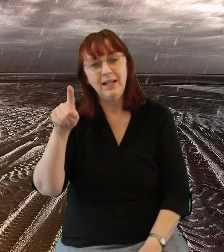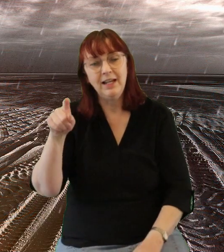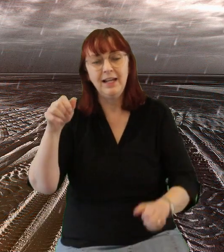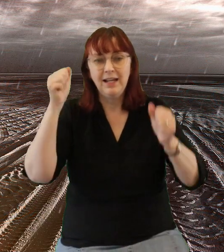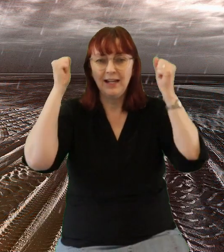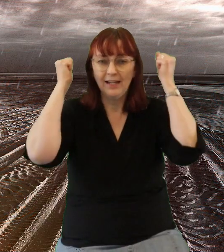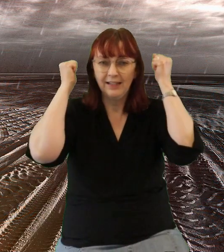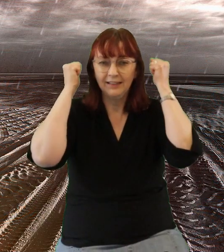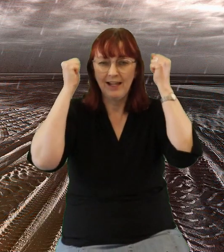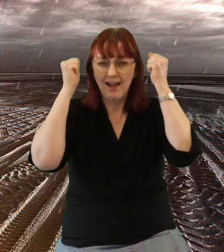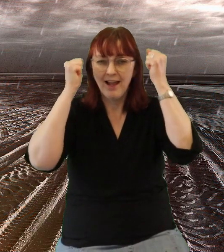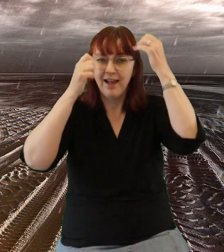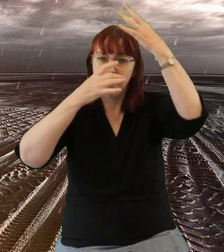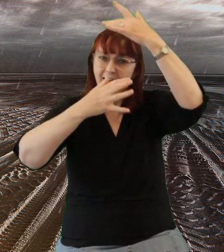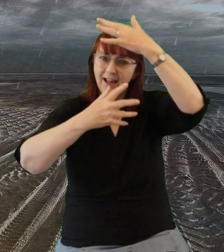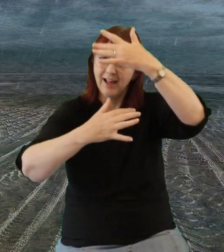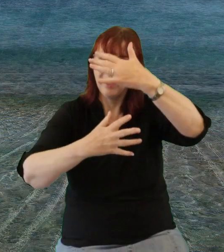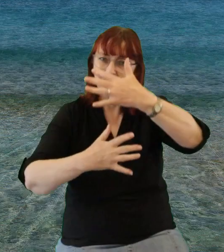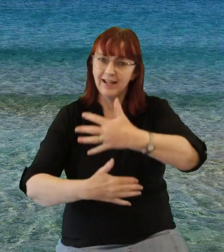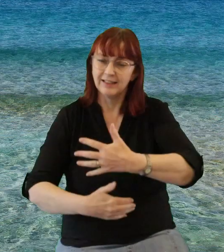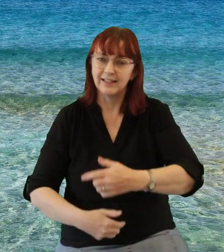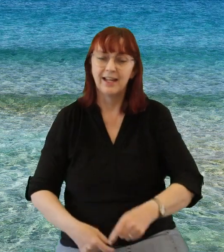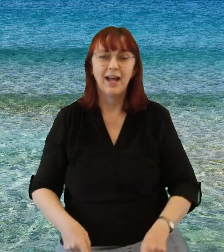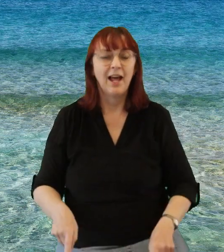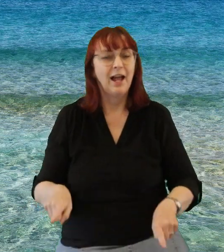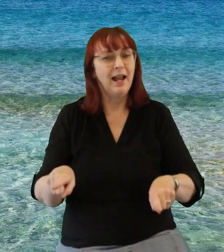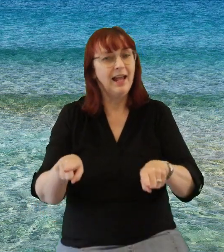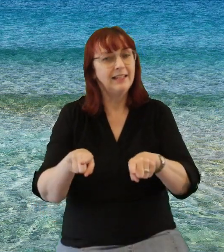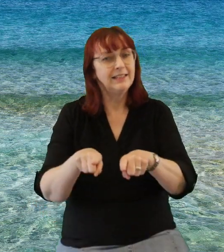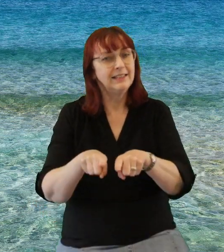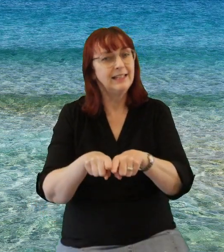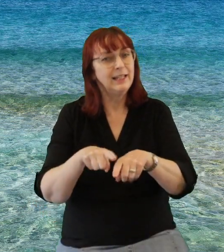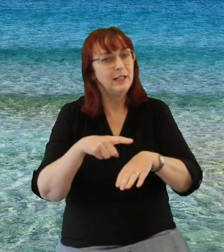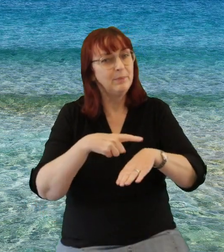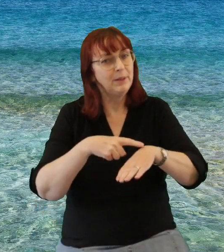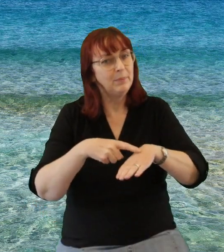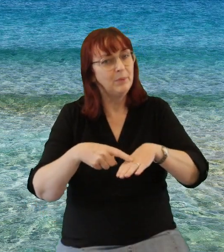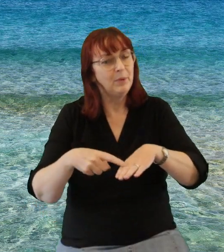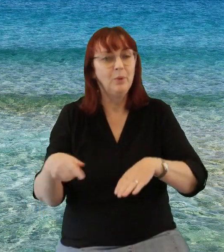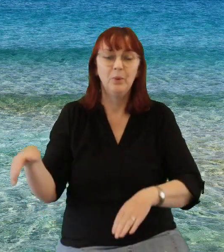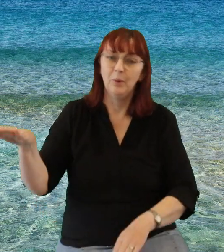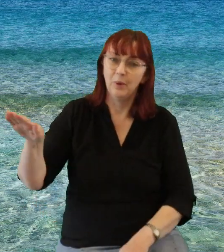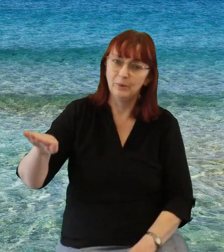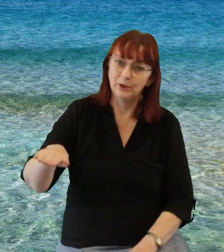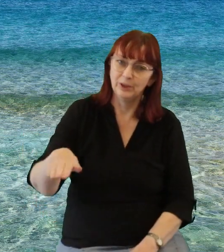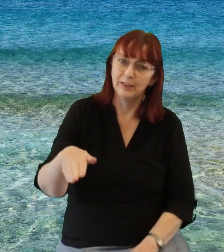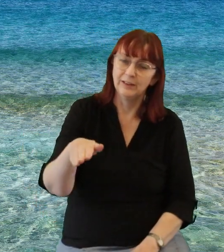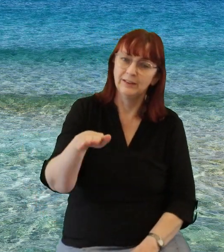desert, like a sleepy blue ocean,